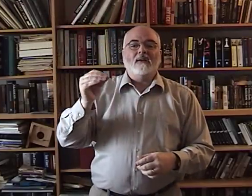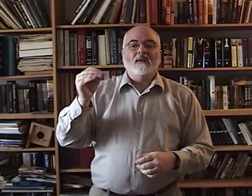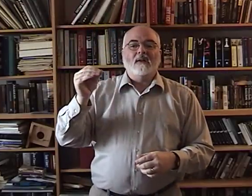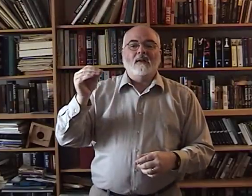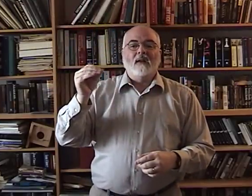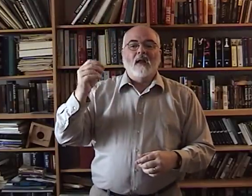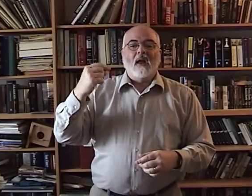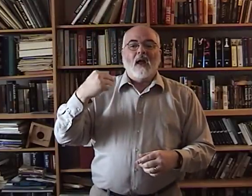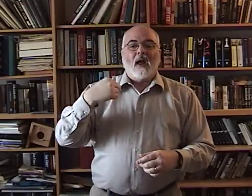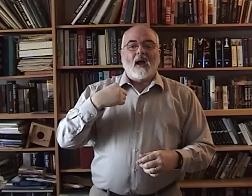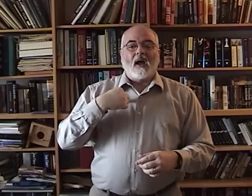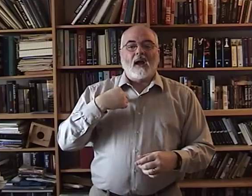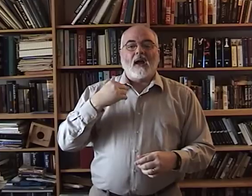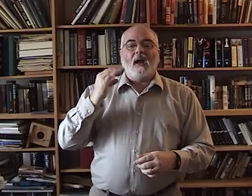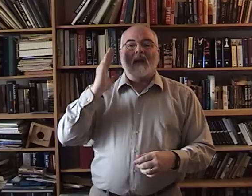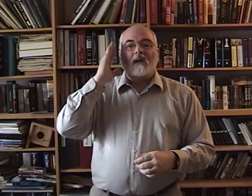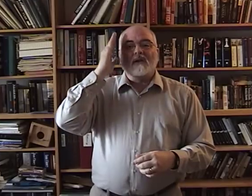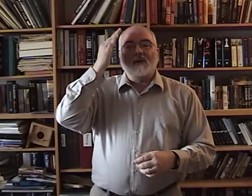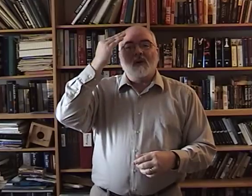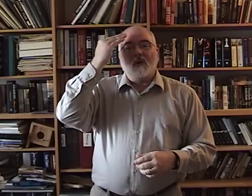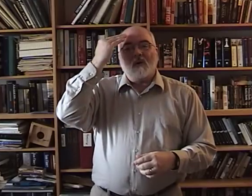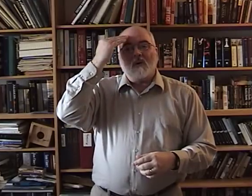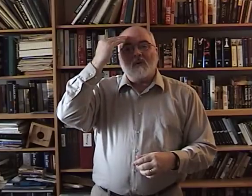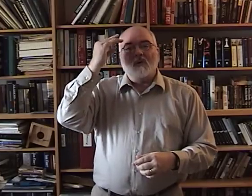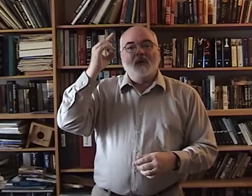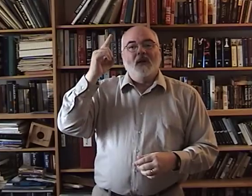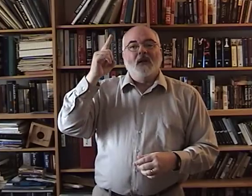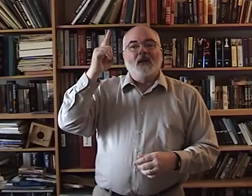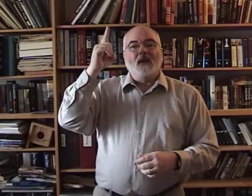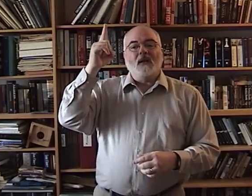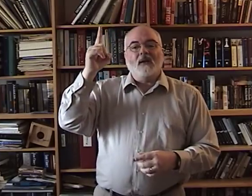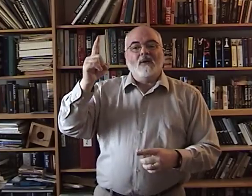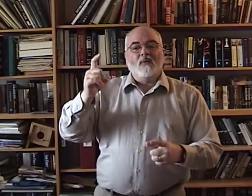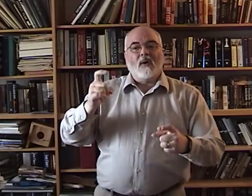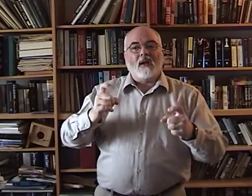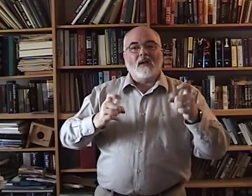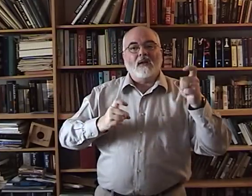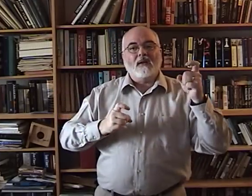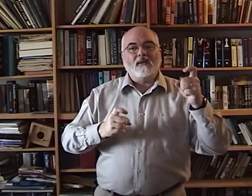i'll know he reigns